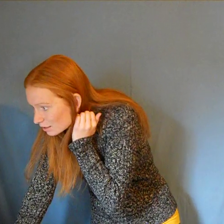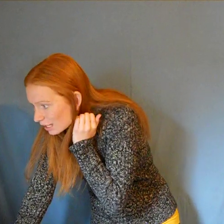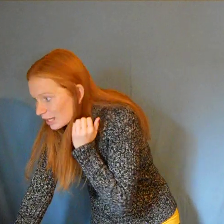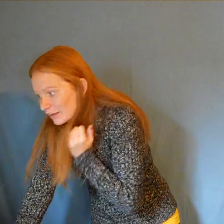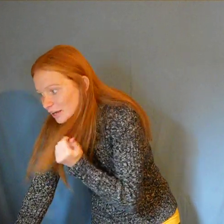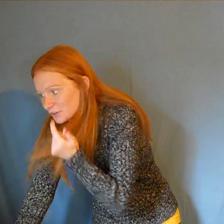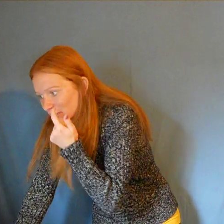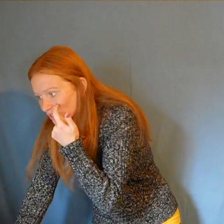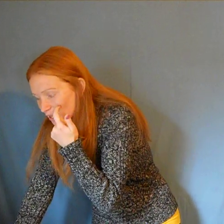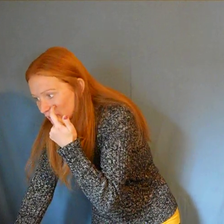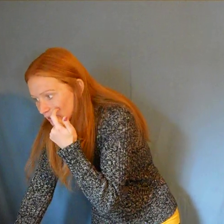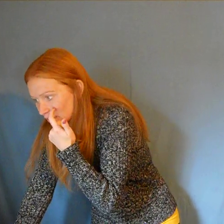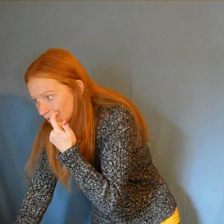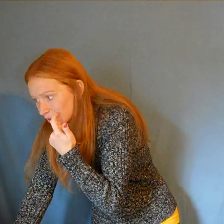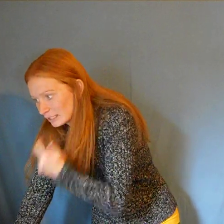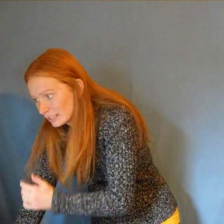Okay, I'll do it slow, please.